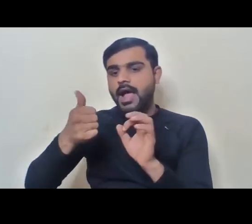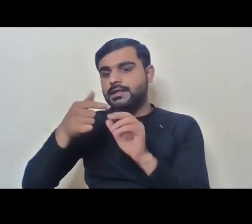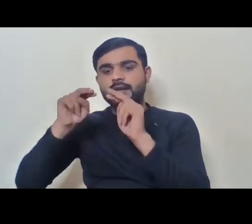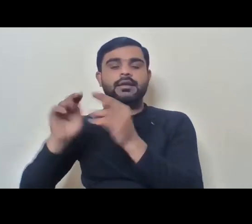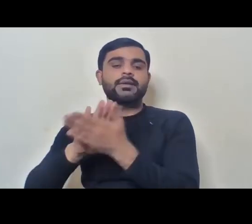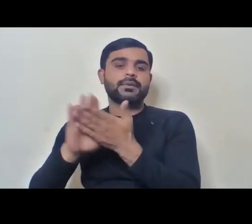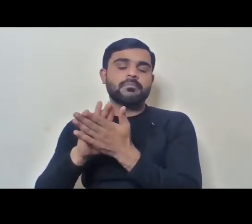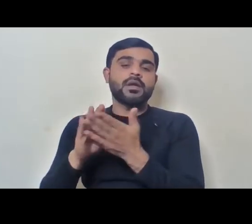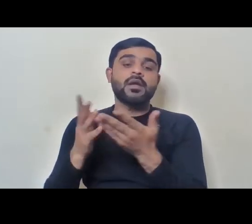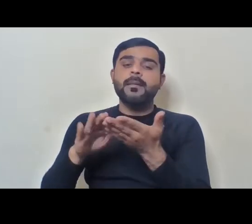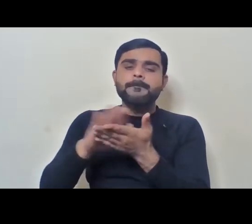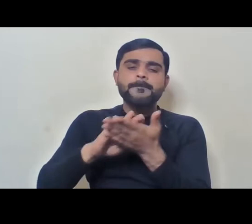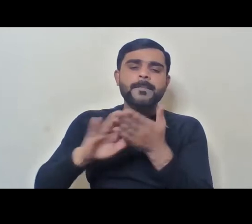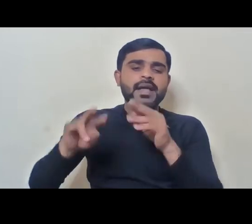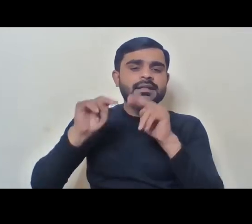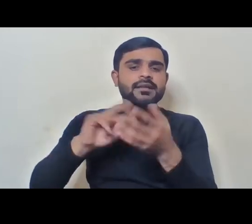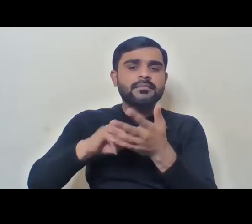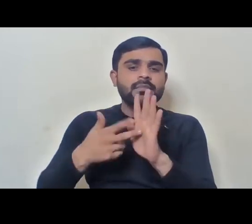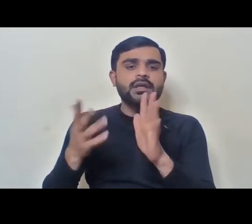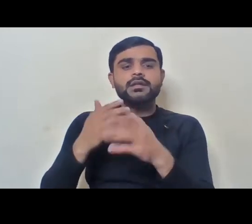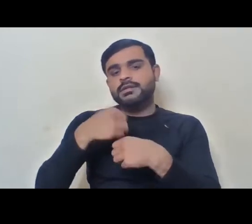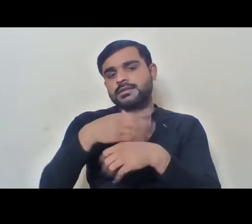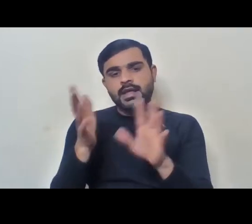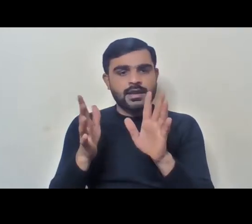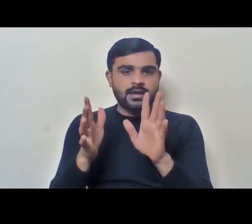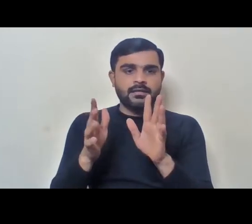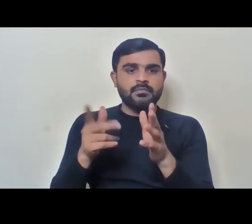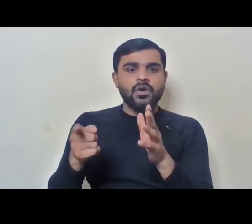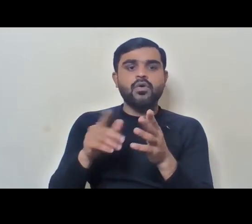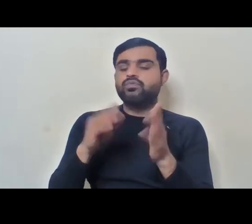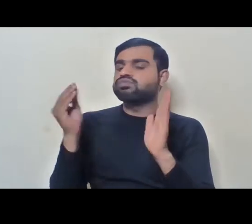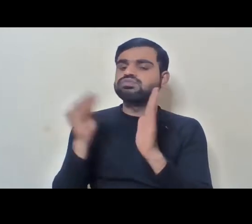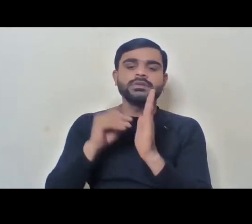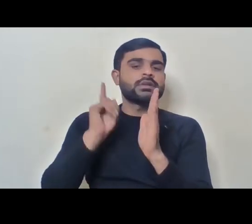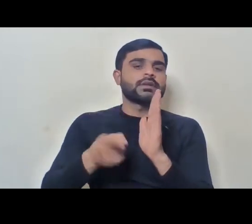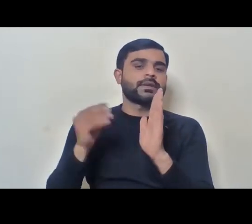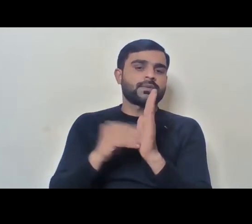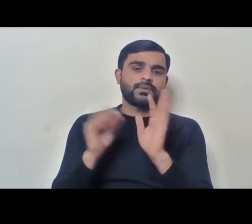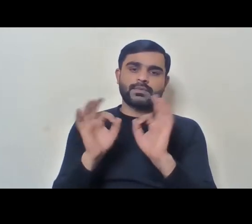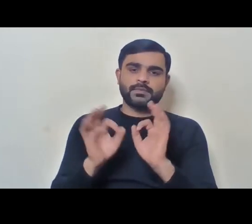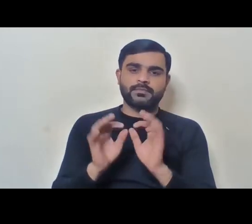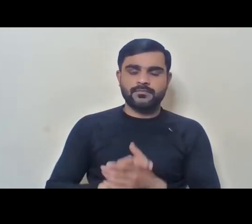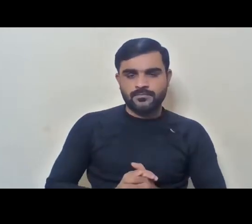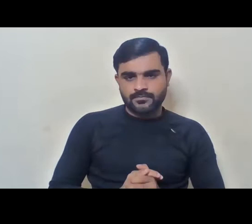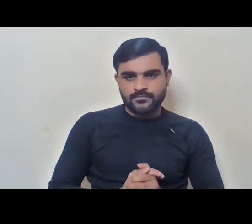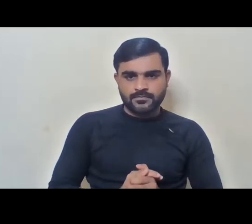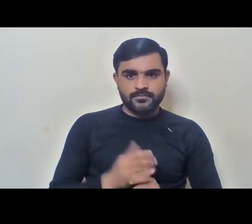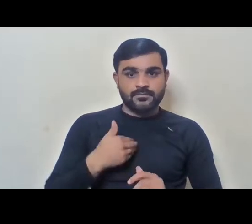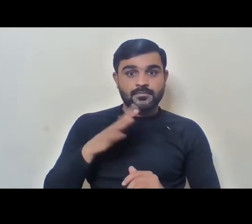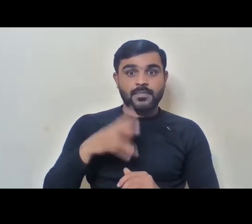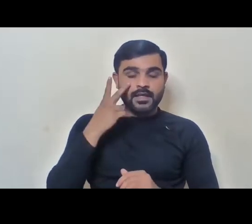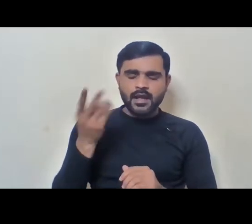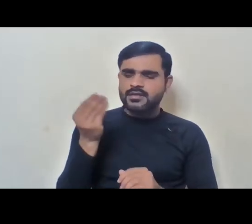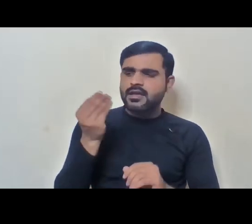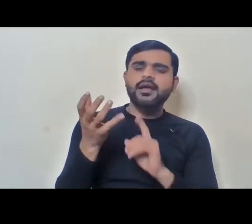accommodation is a broad general category, but, you know, there is no mandatory requirement. And we have often found